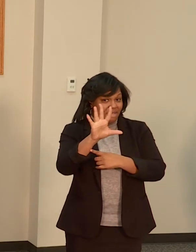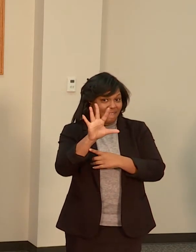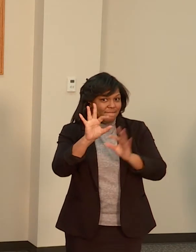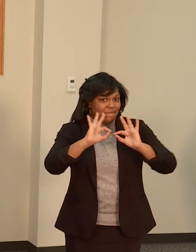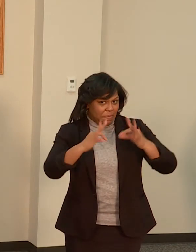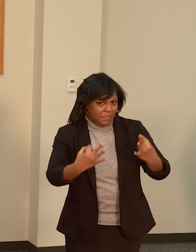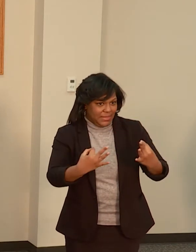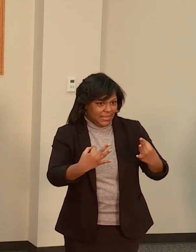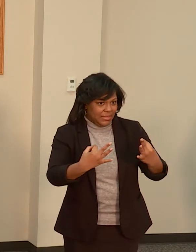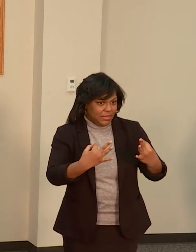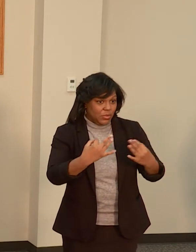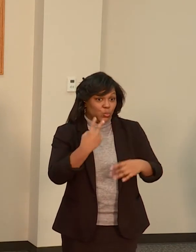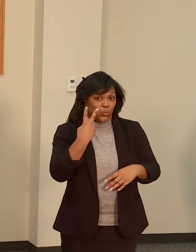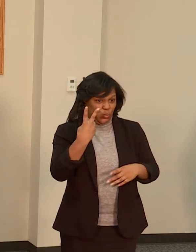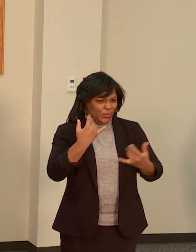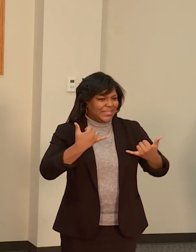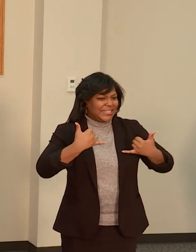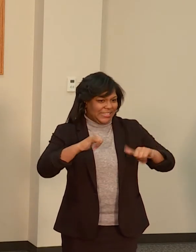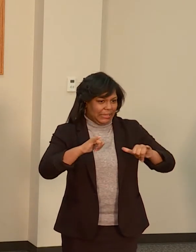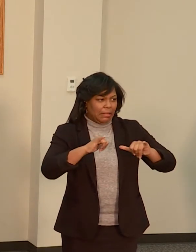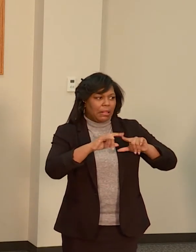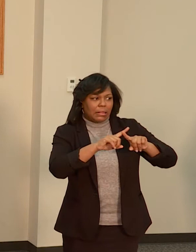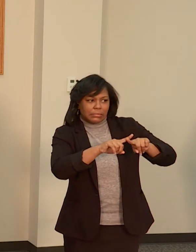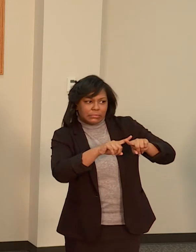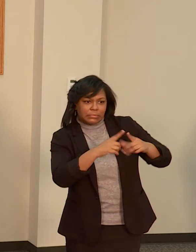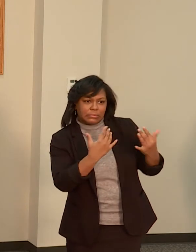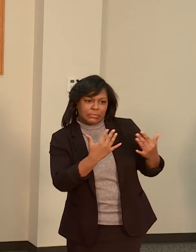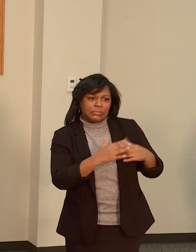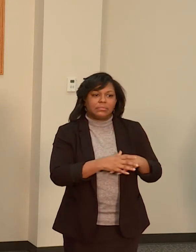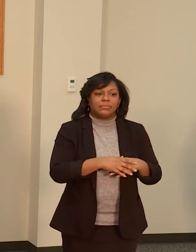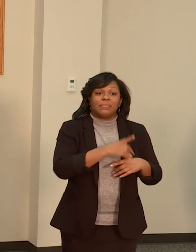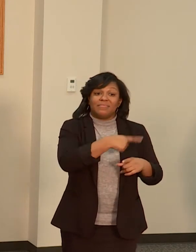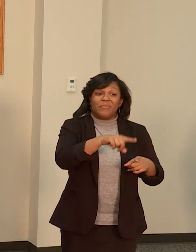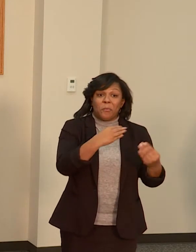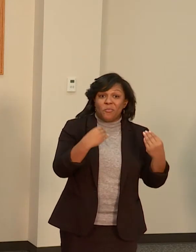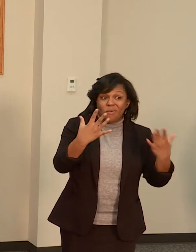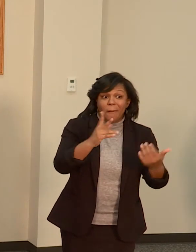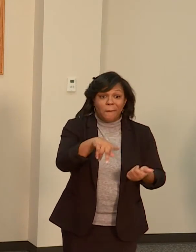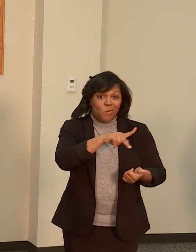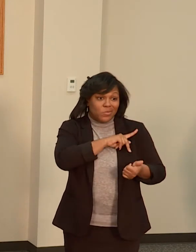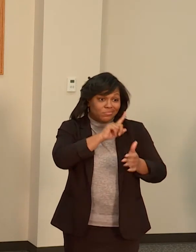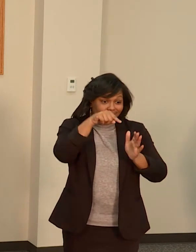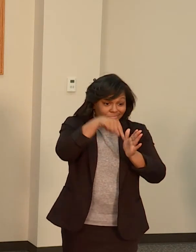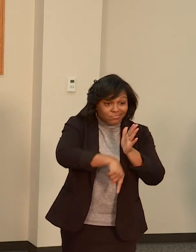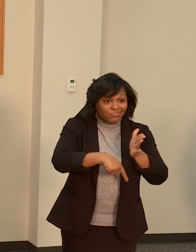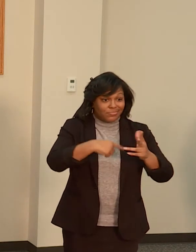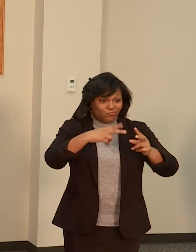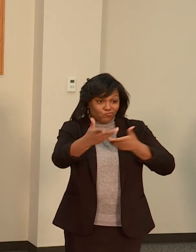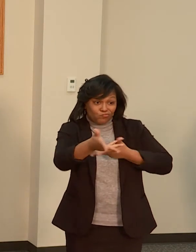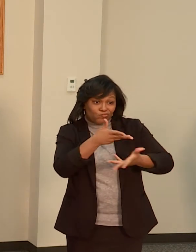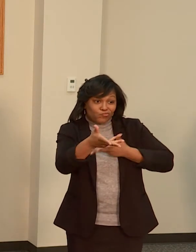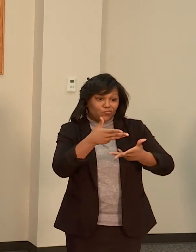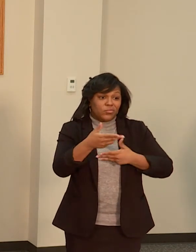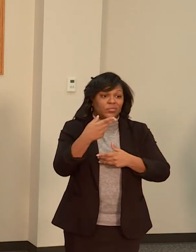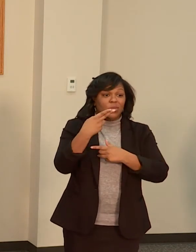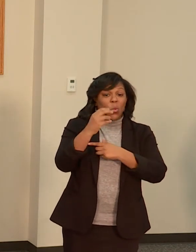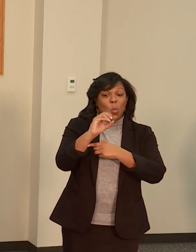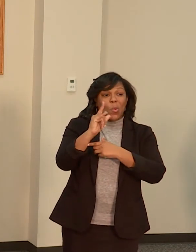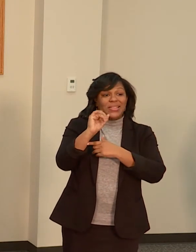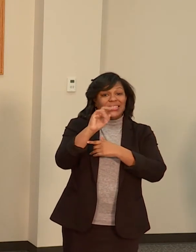provide very personal, in-depth, and holistic support to families through a mix of virtual and in-person